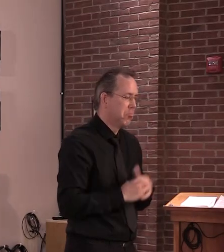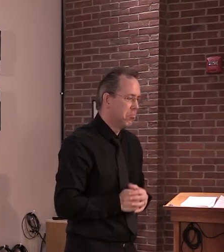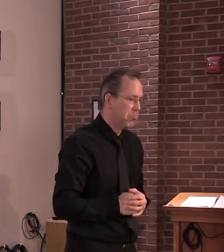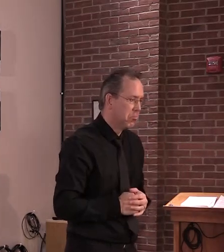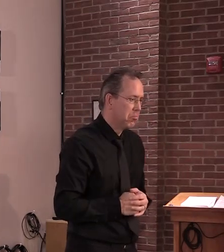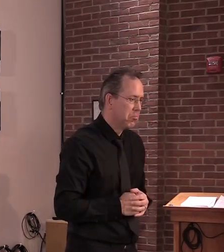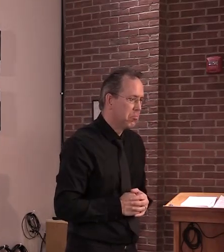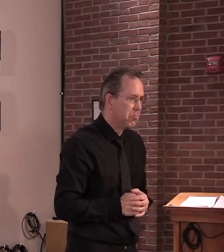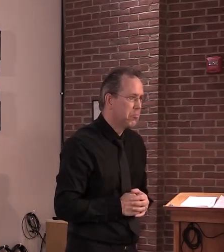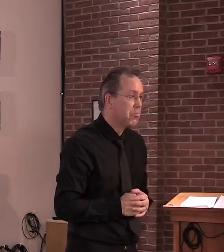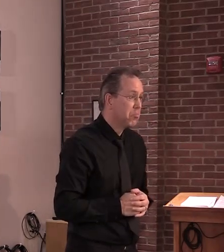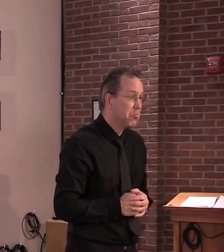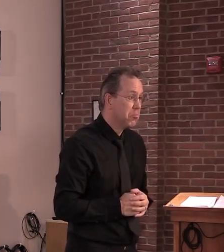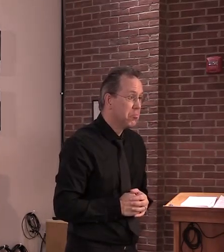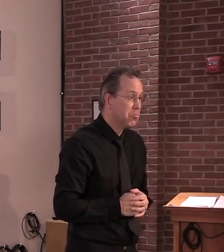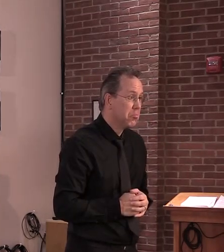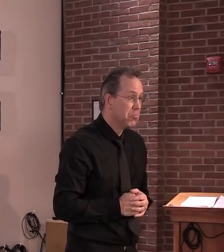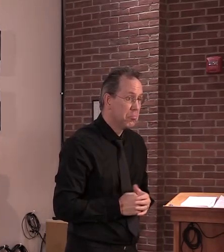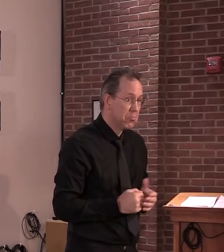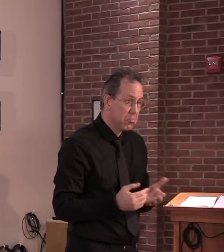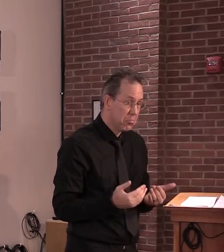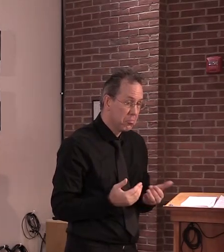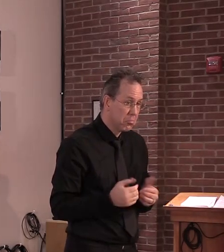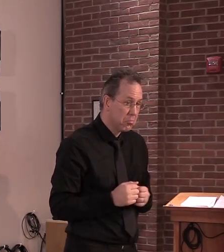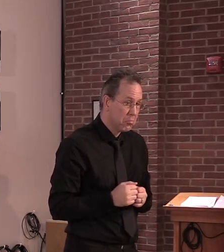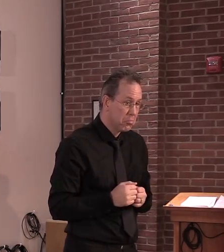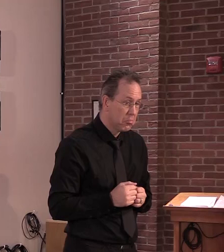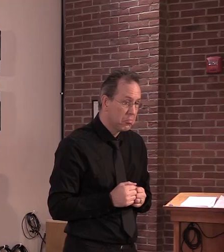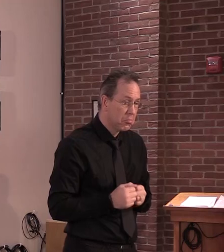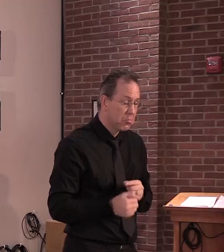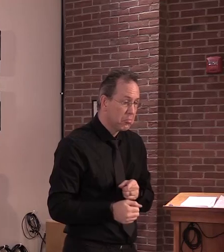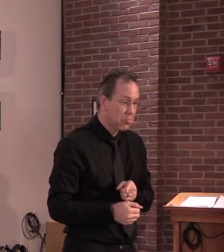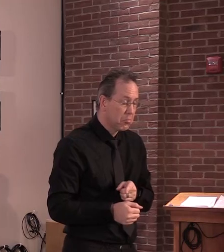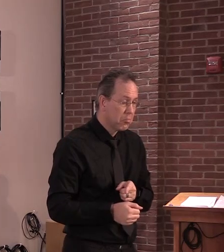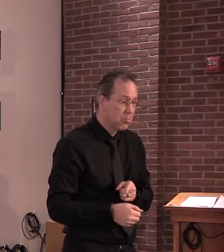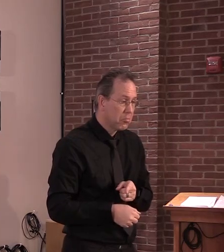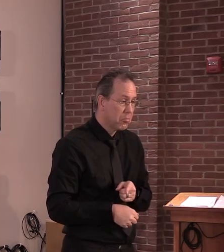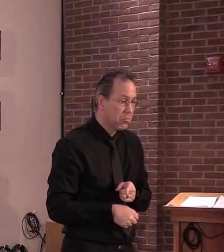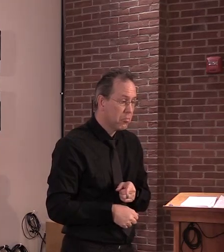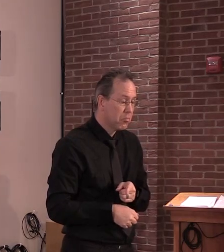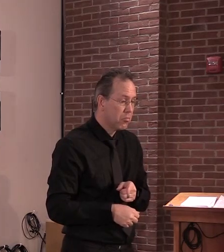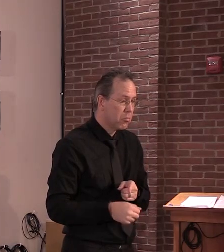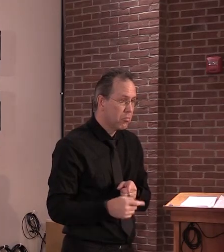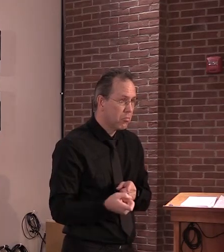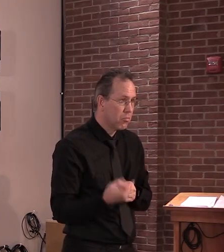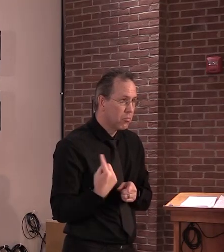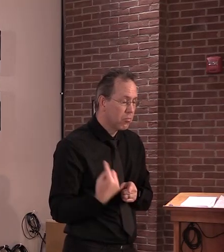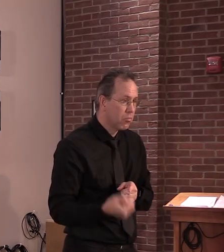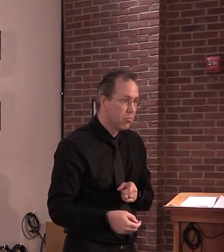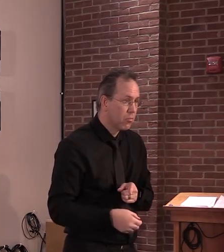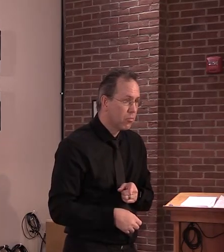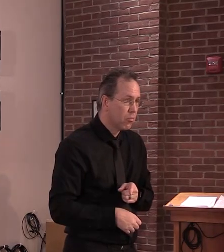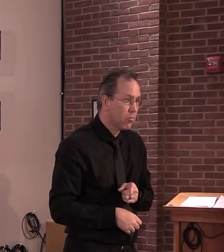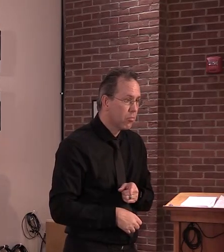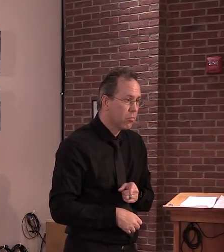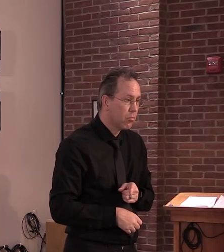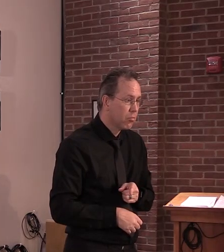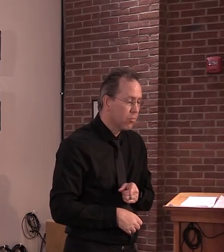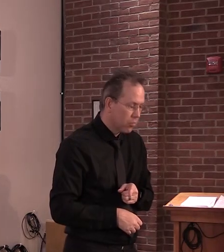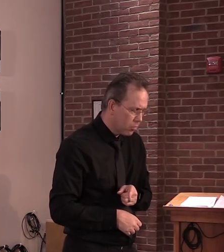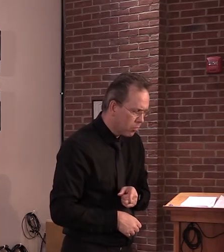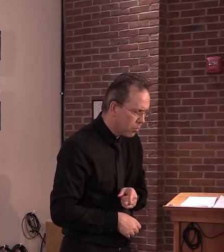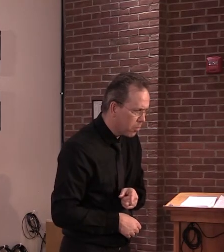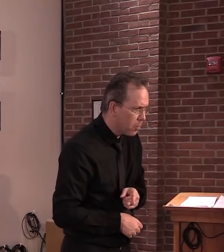Yes? So why do we not test every person in a prison or long-term care facility